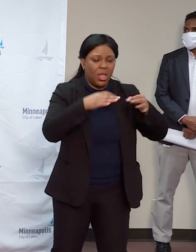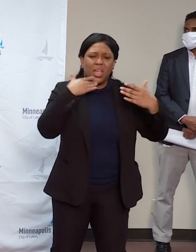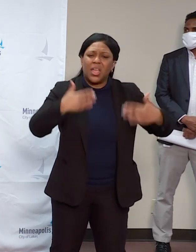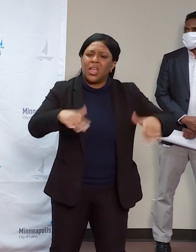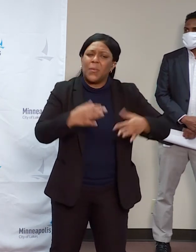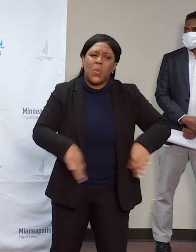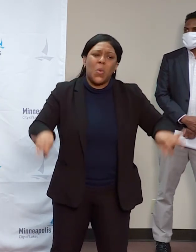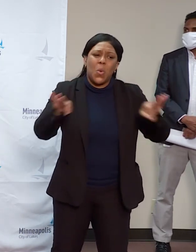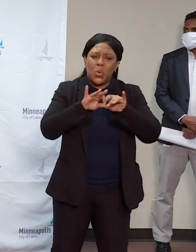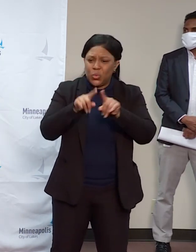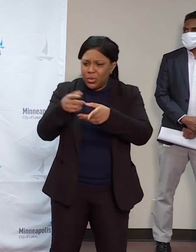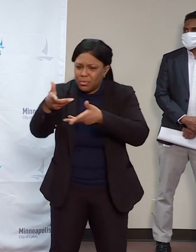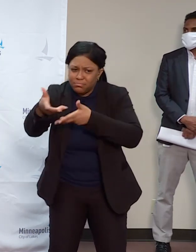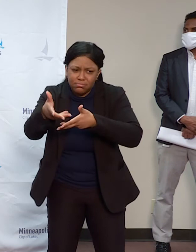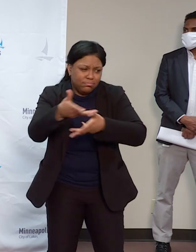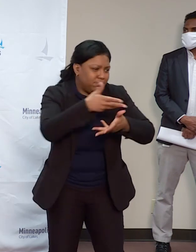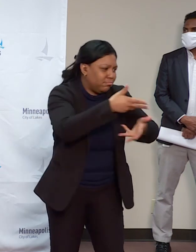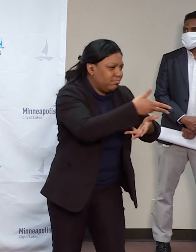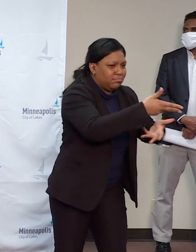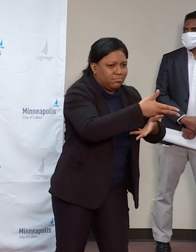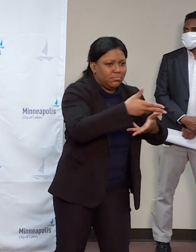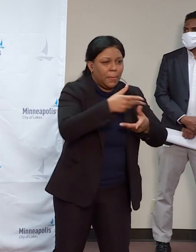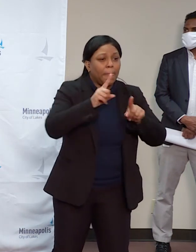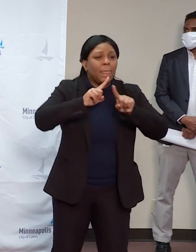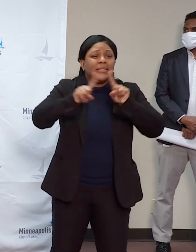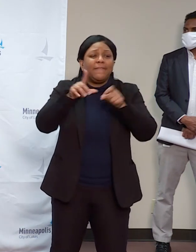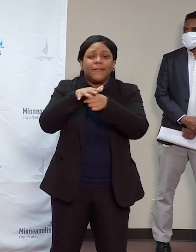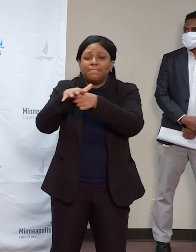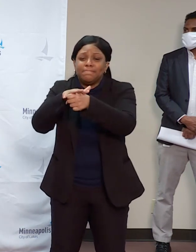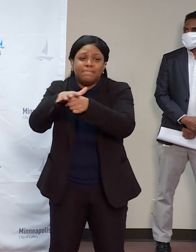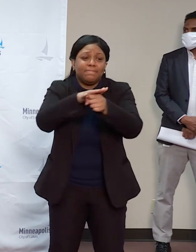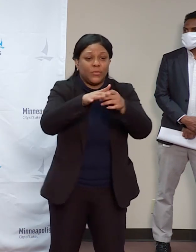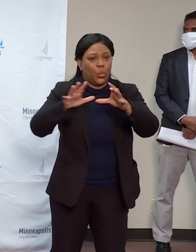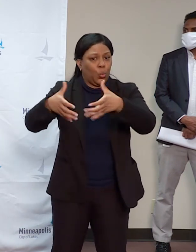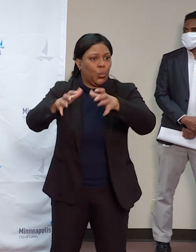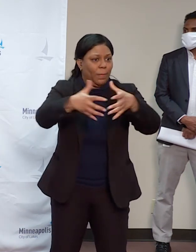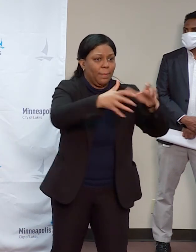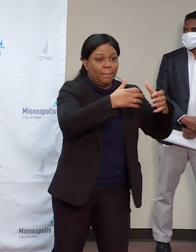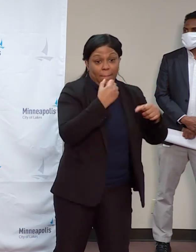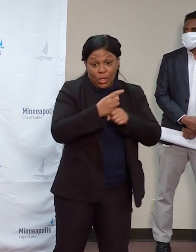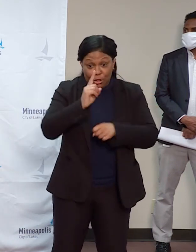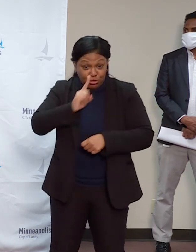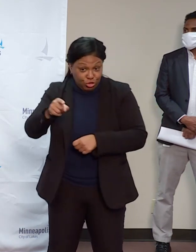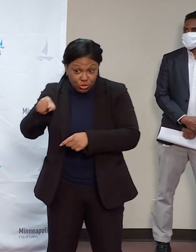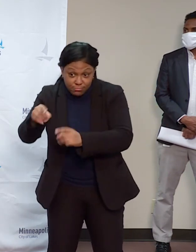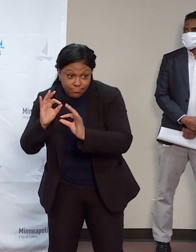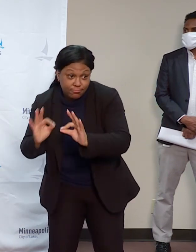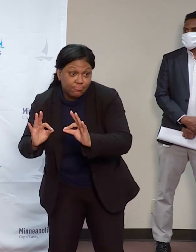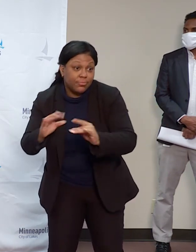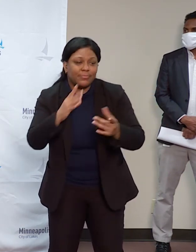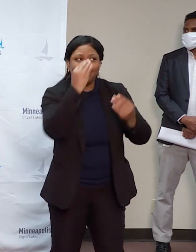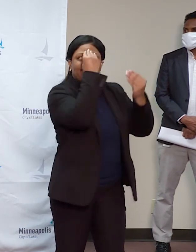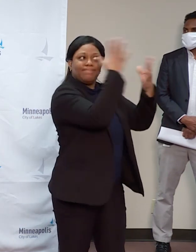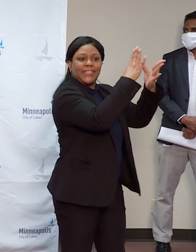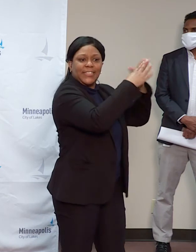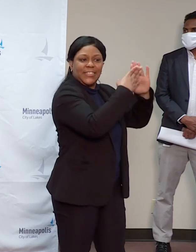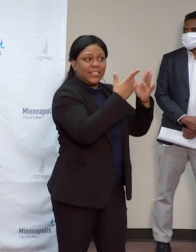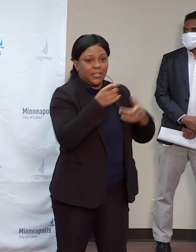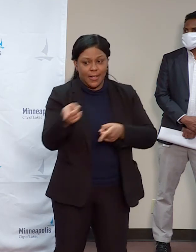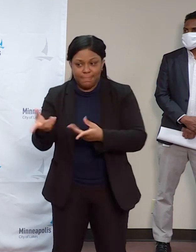organizations, and our neighborhood groups to really support communication with the city and understanding what is actually transpiring